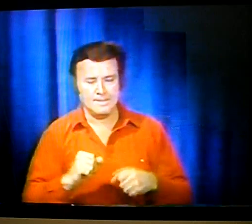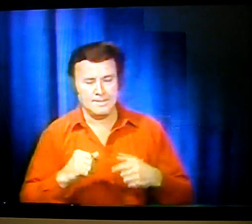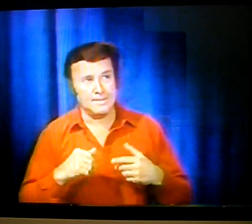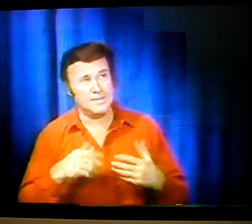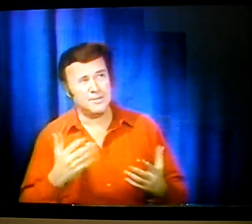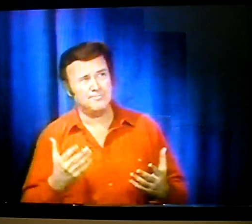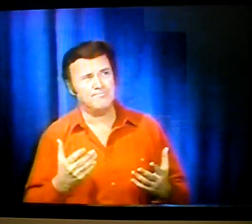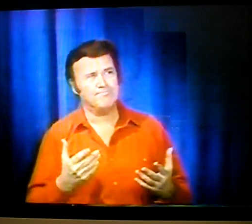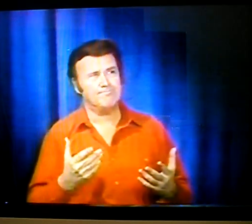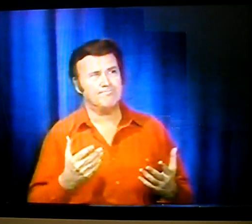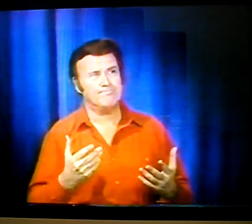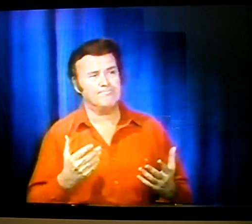working.